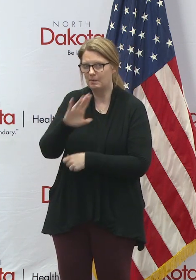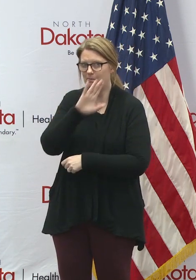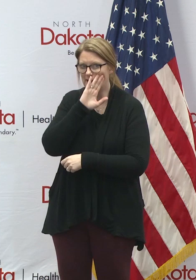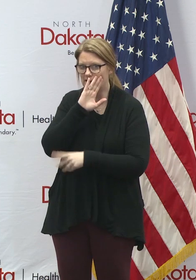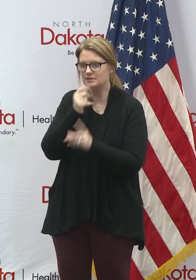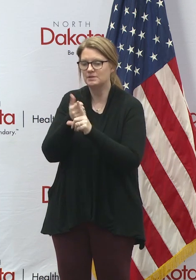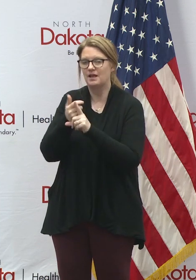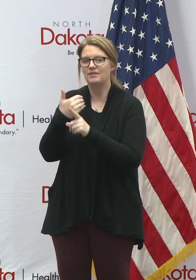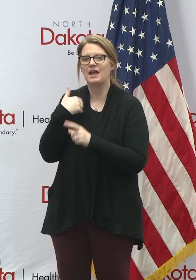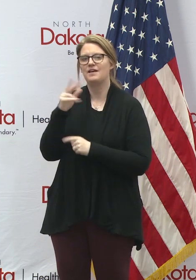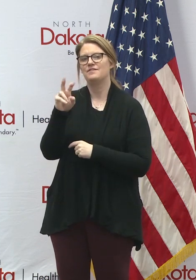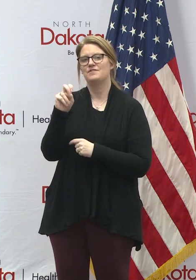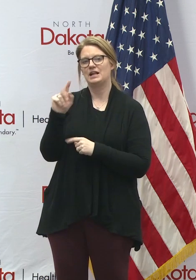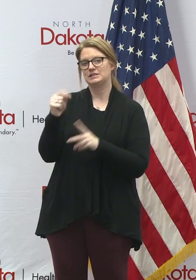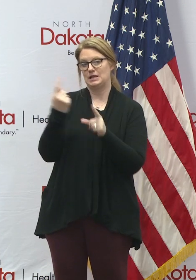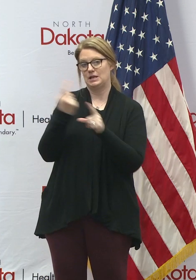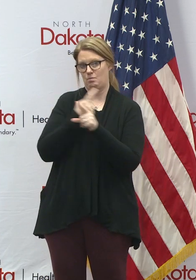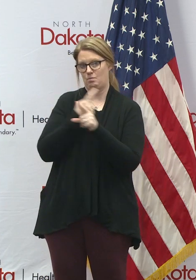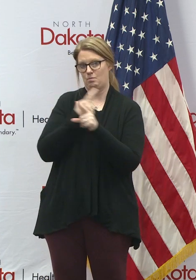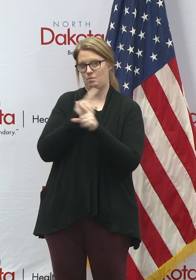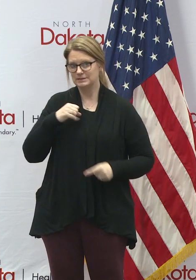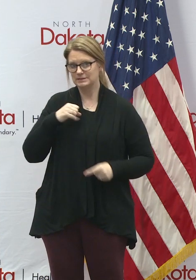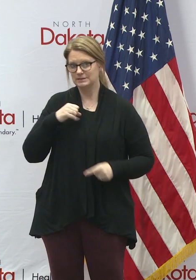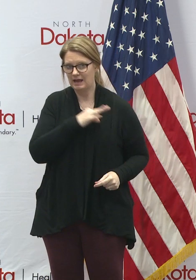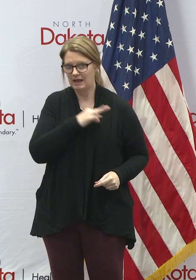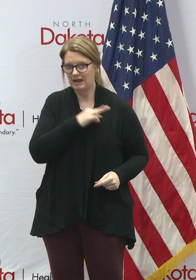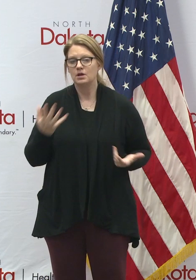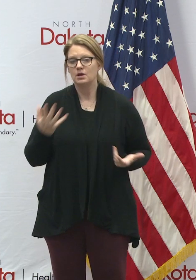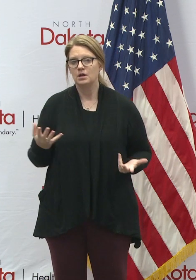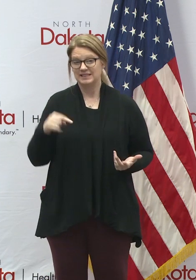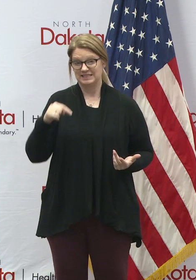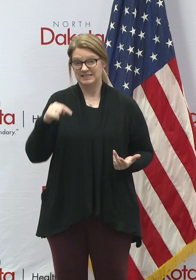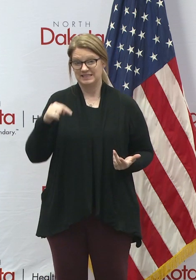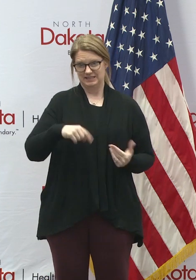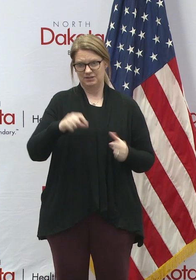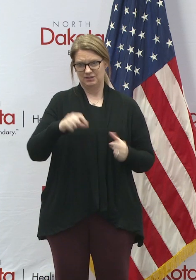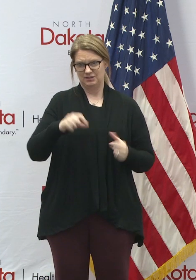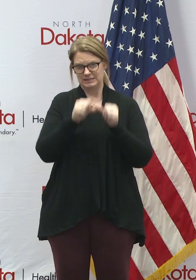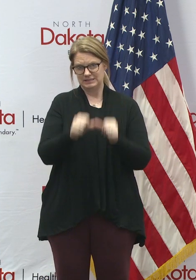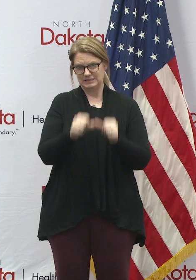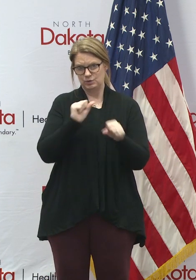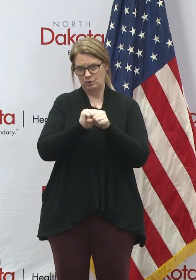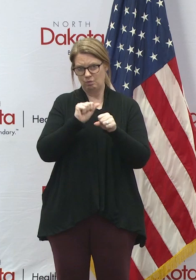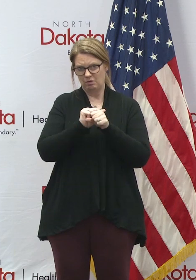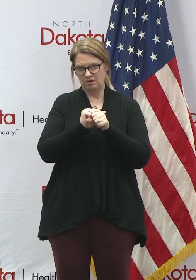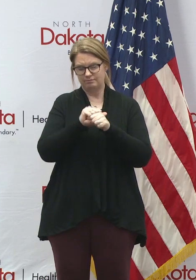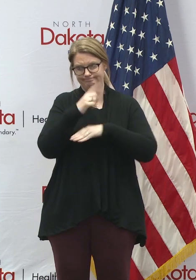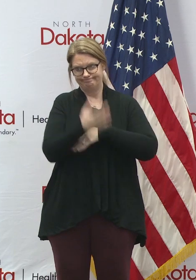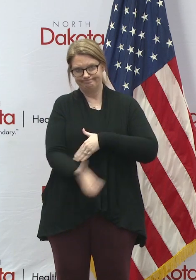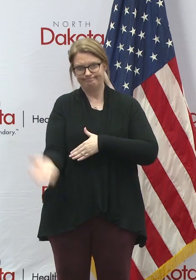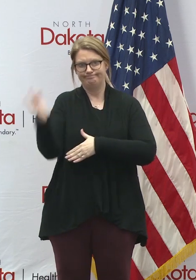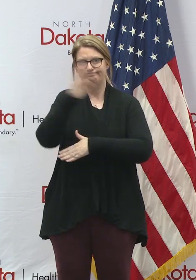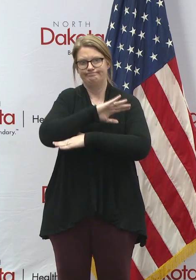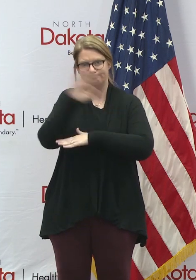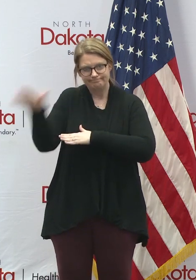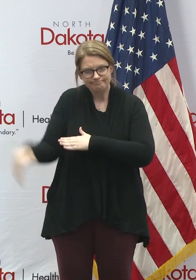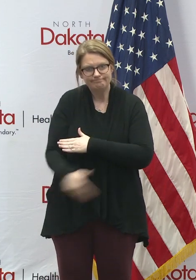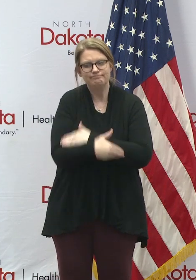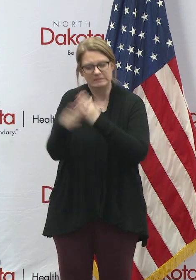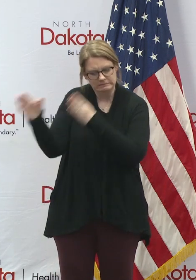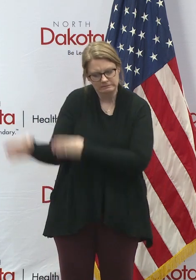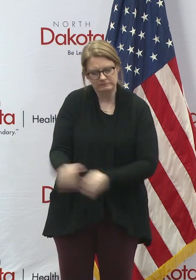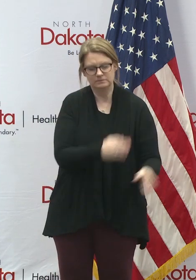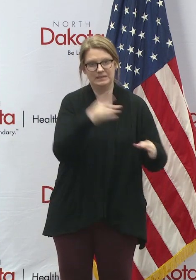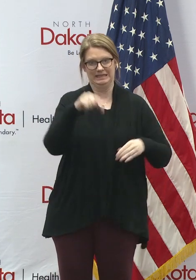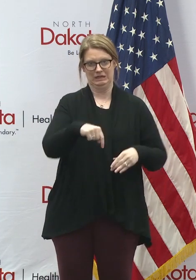ventilators and appropriate staffing. So we continue to work around the clock on a planning standpoint here in